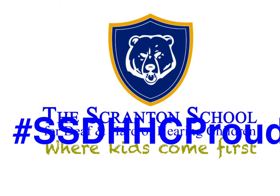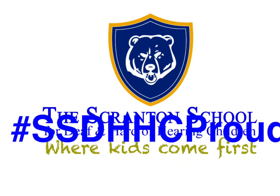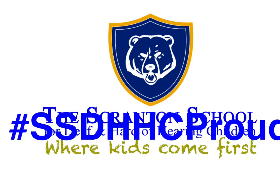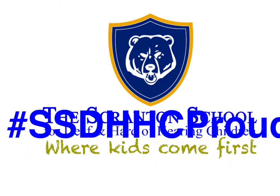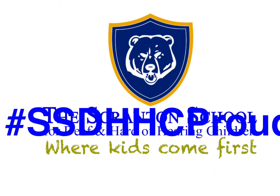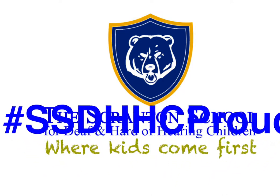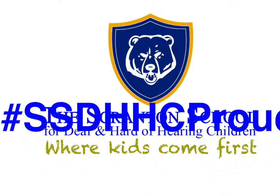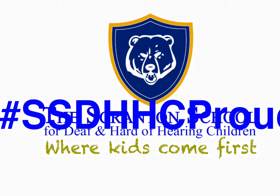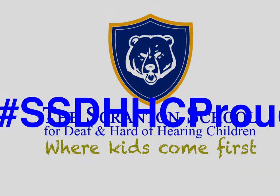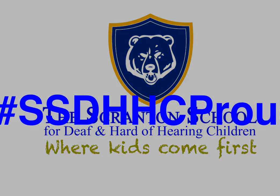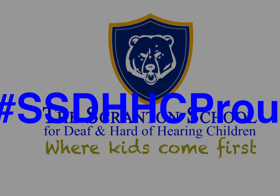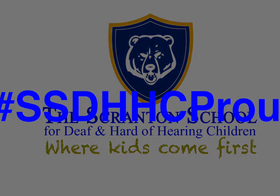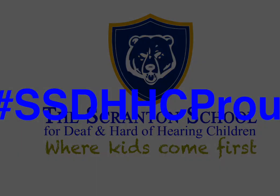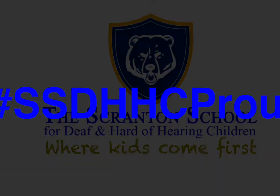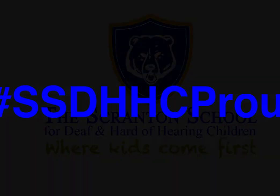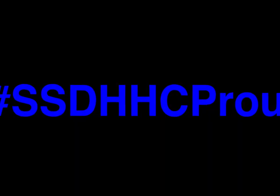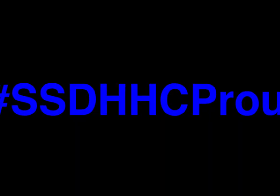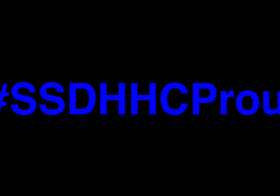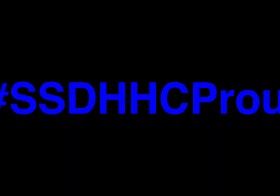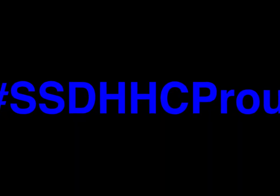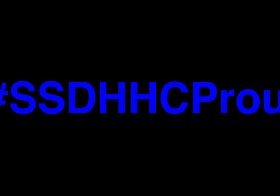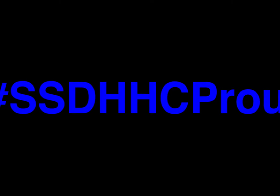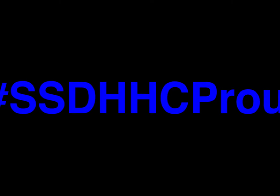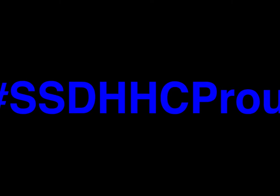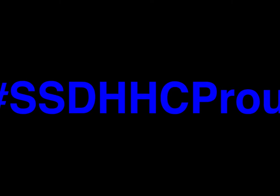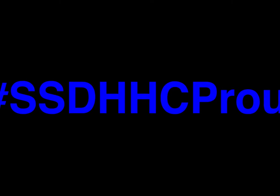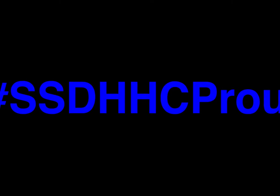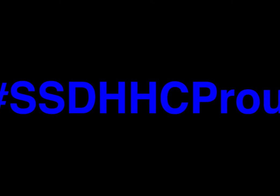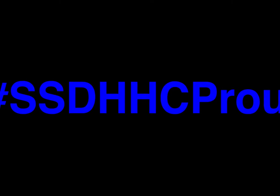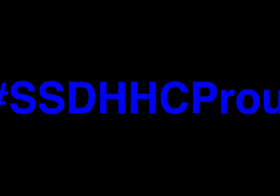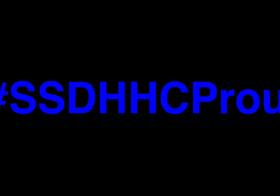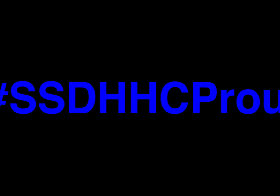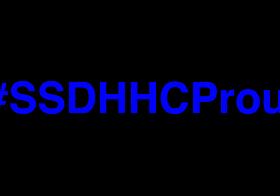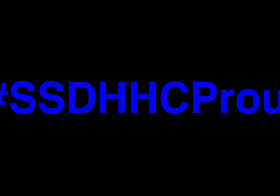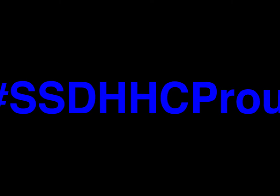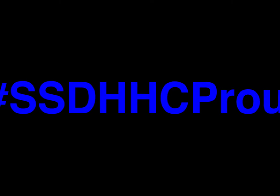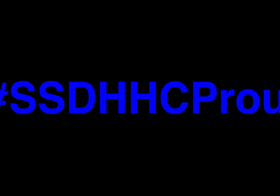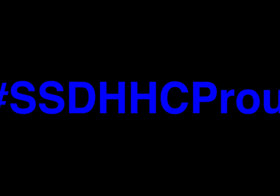We'll be right back. We'll be right